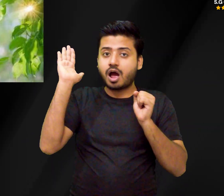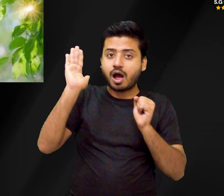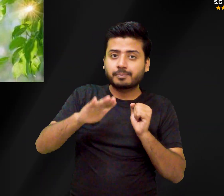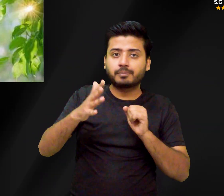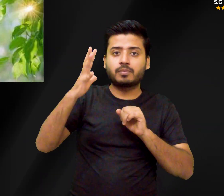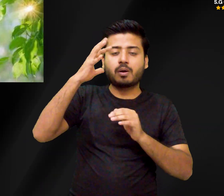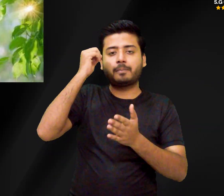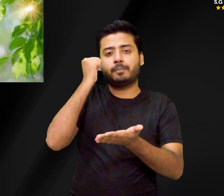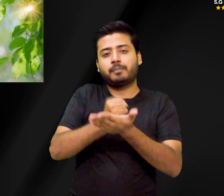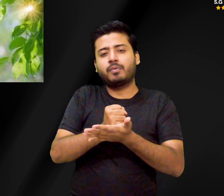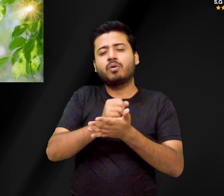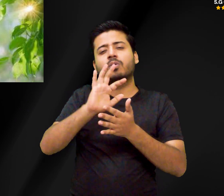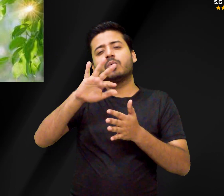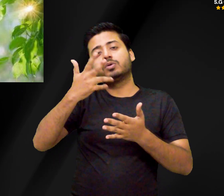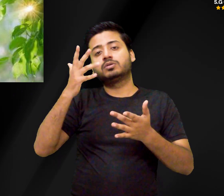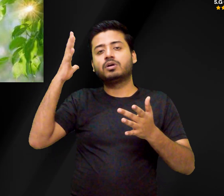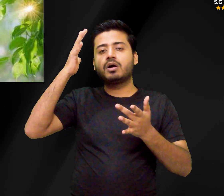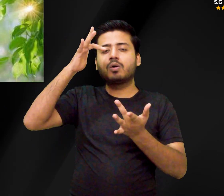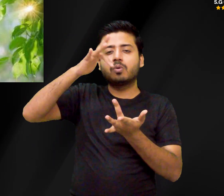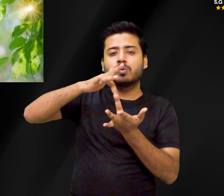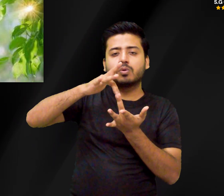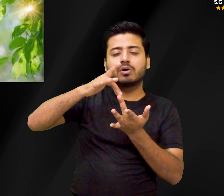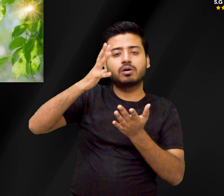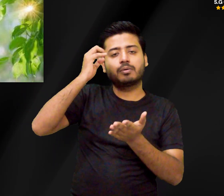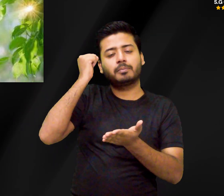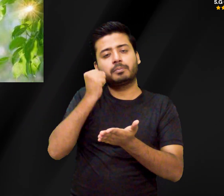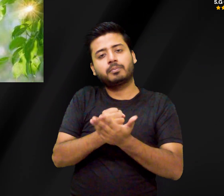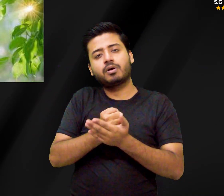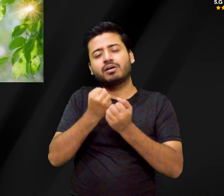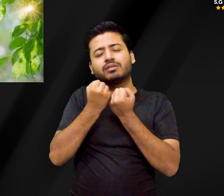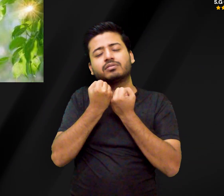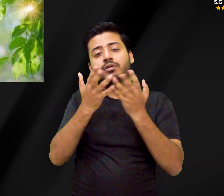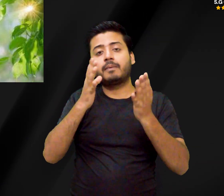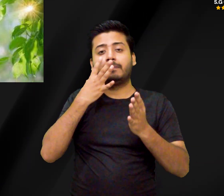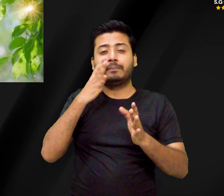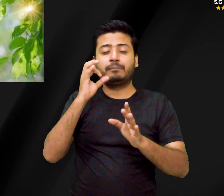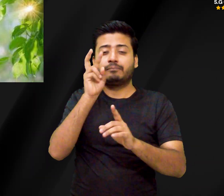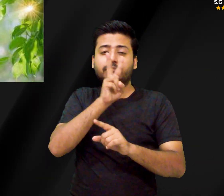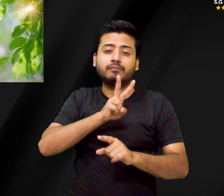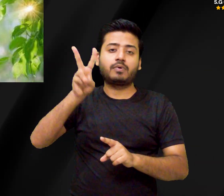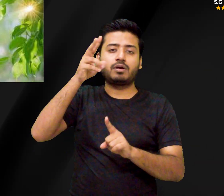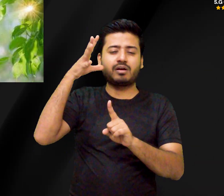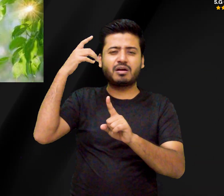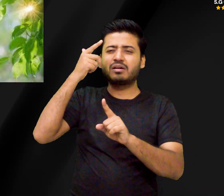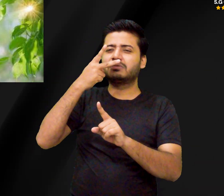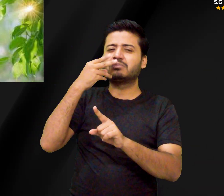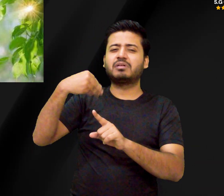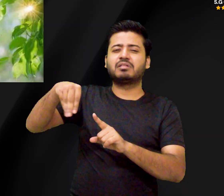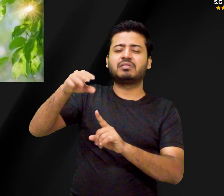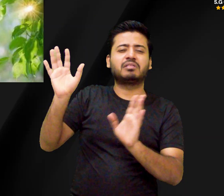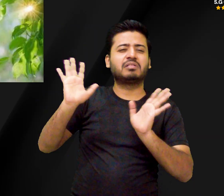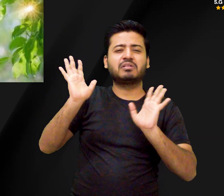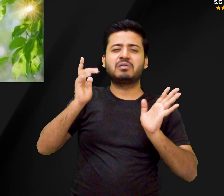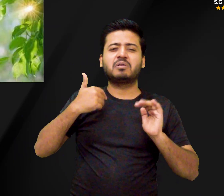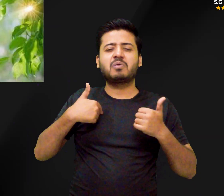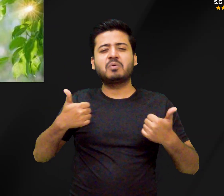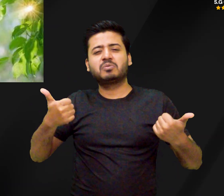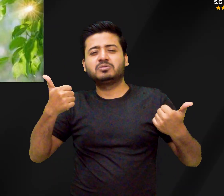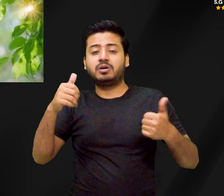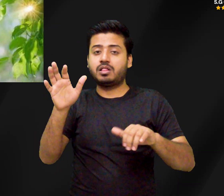It converts a cholesterol derivative in your skin into vitamin D-thene, the active form of D-vitamin. Here is how vitamin D